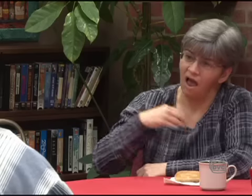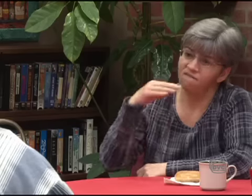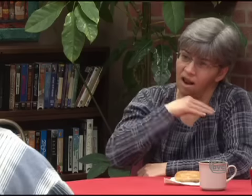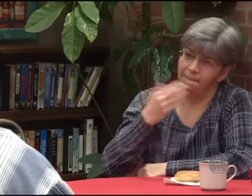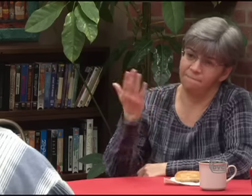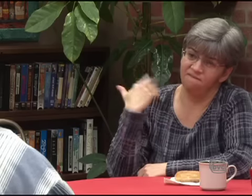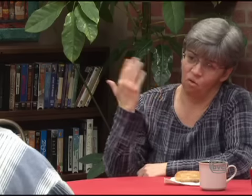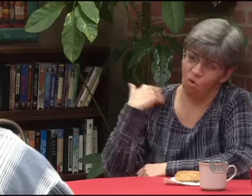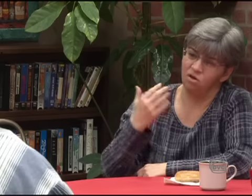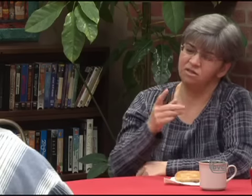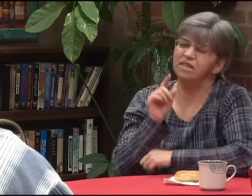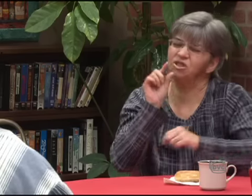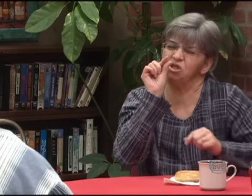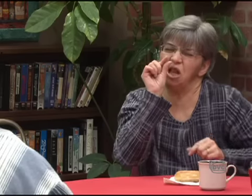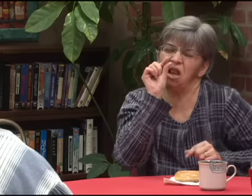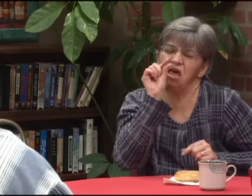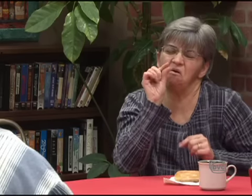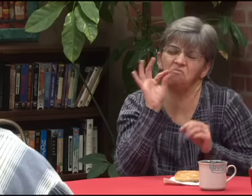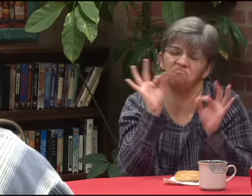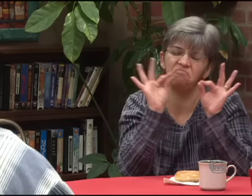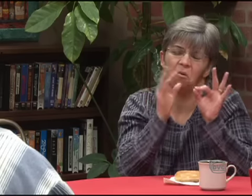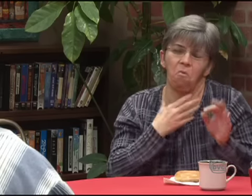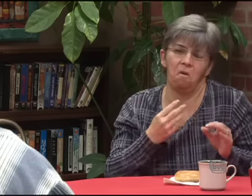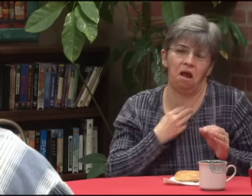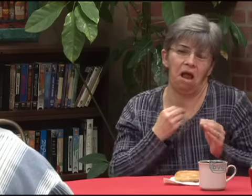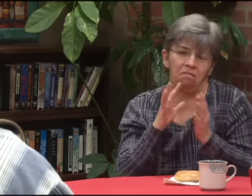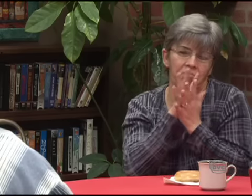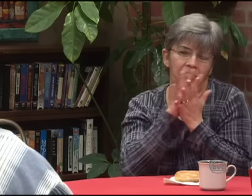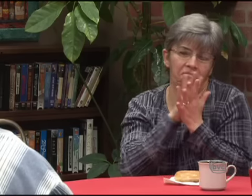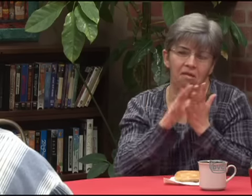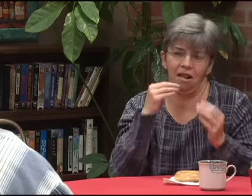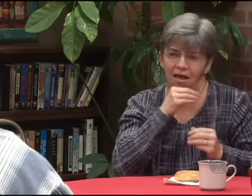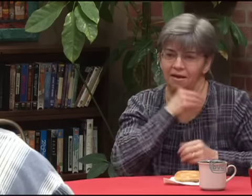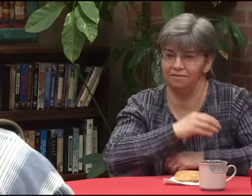Yes, I've lied before, but just little ones. It's been no big deal. Like, little white lies.